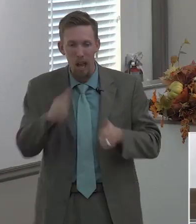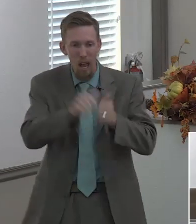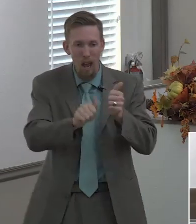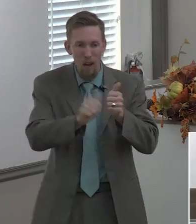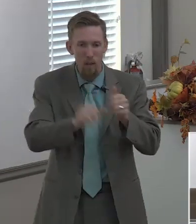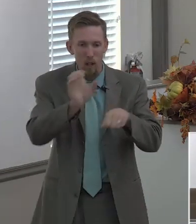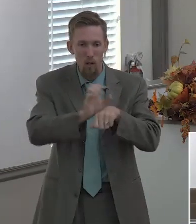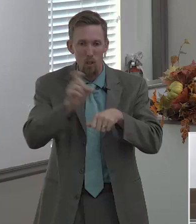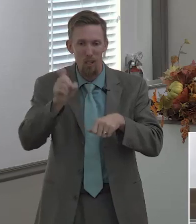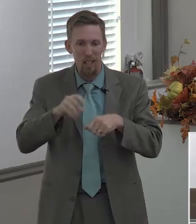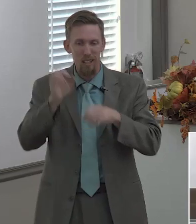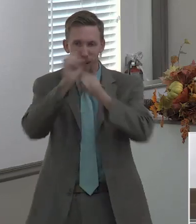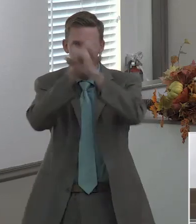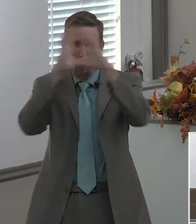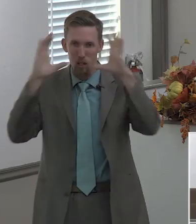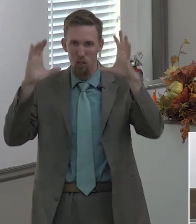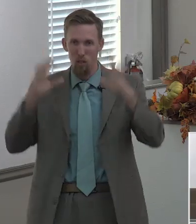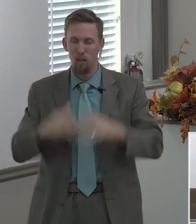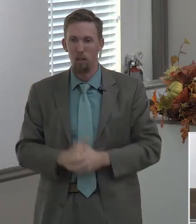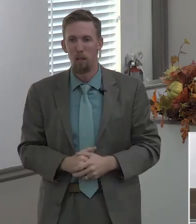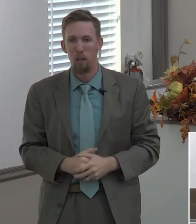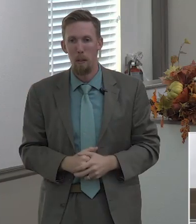every church needs a vision